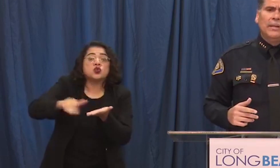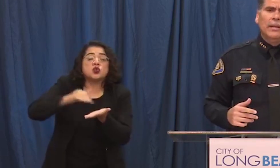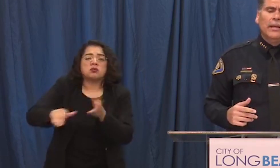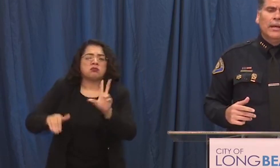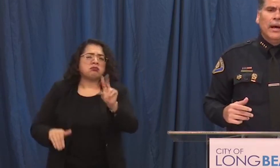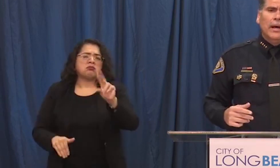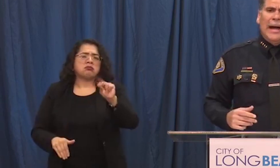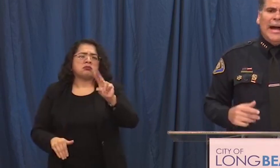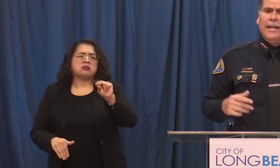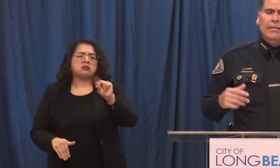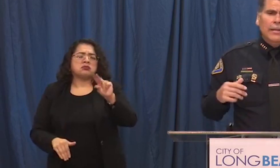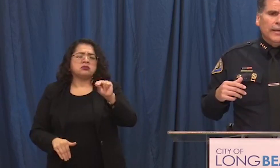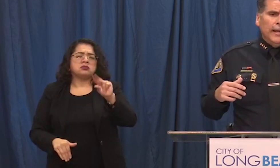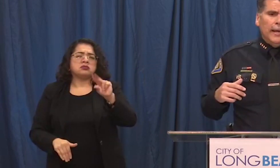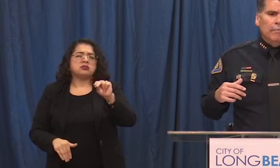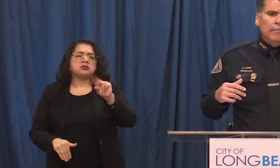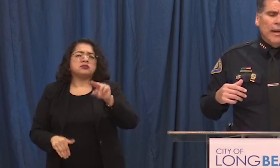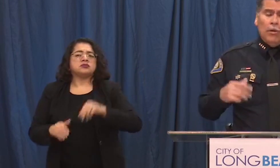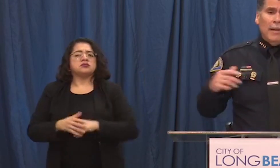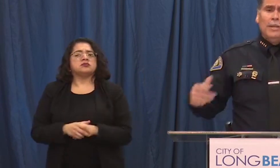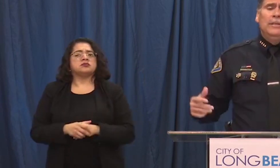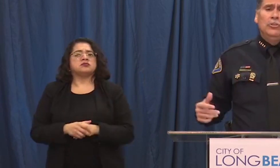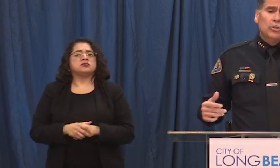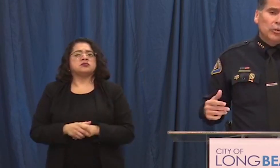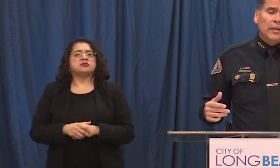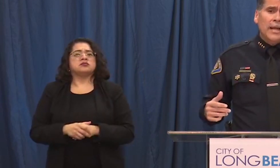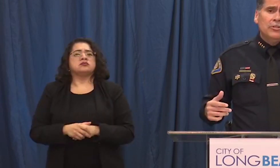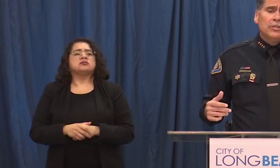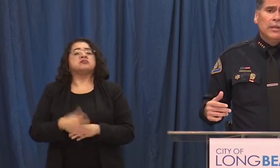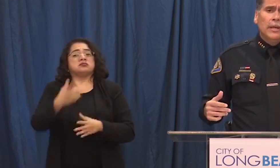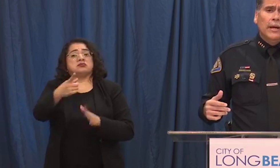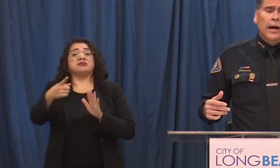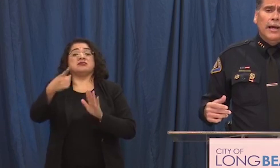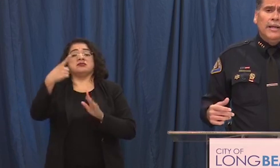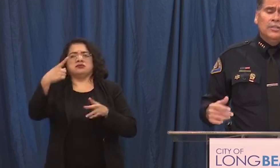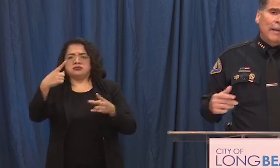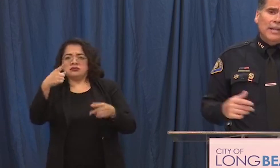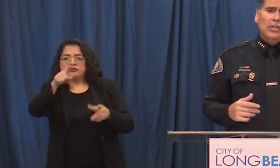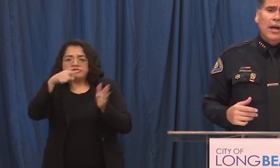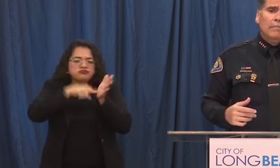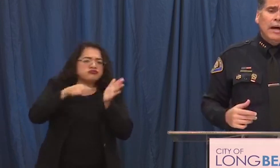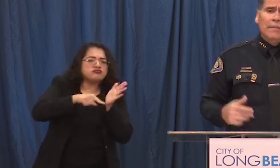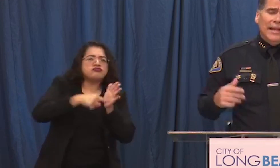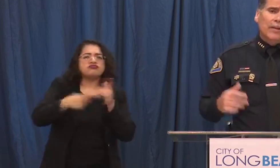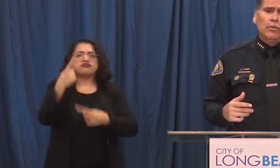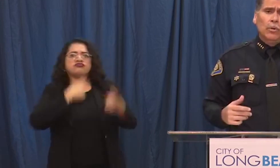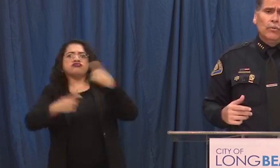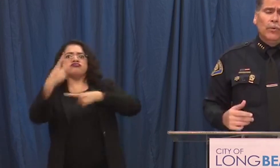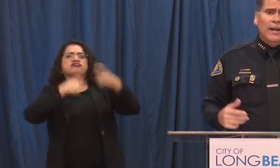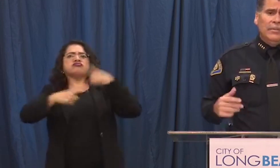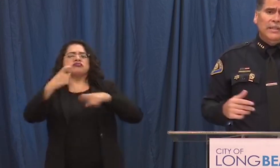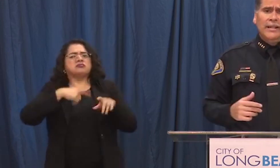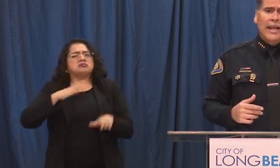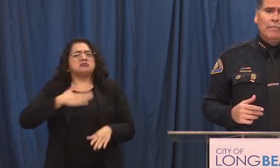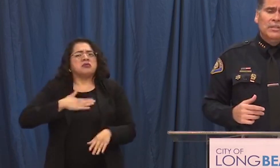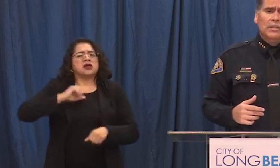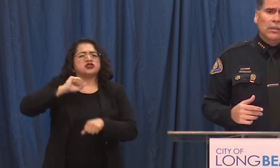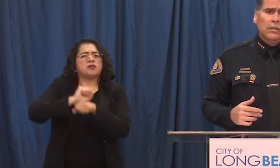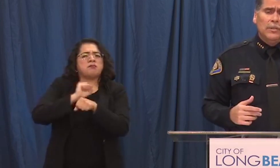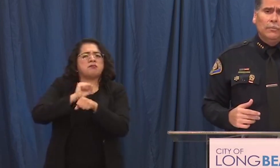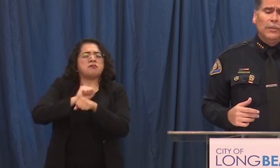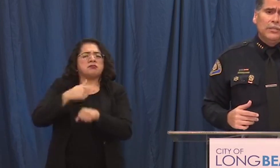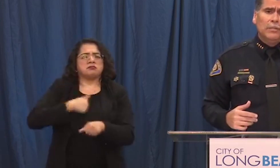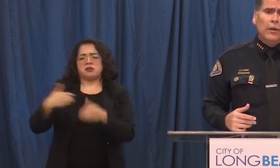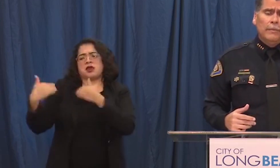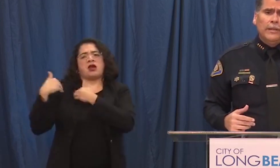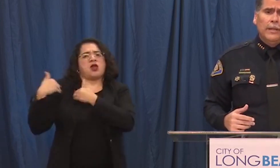that happened uh I um I don't mind being scrutinized uh it is my job I'm accountable for everything that happens at